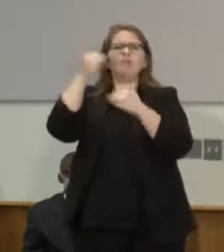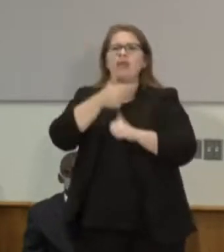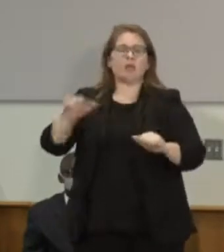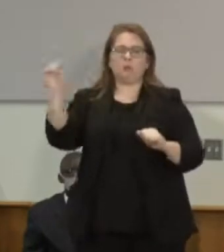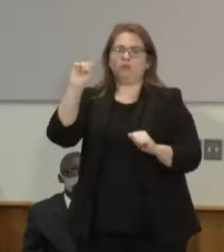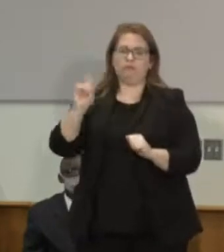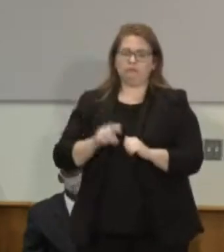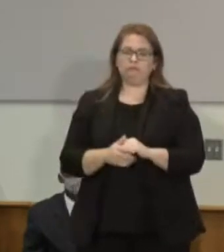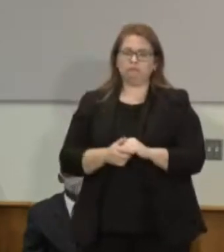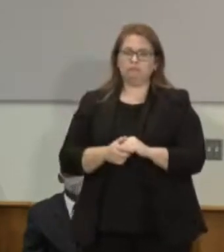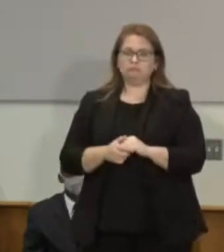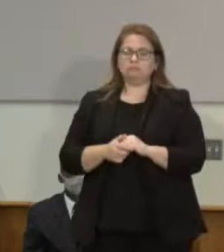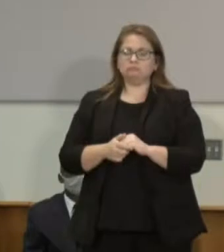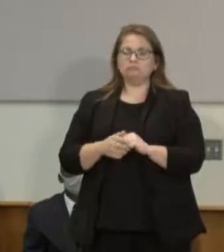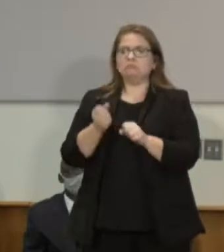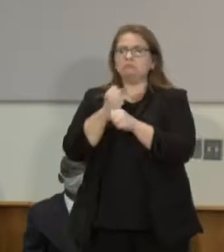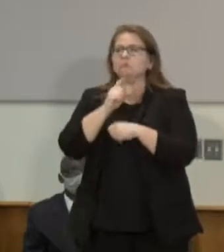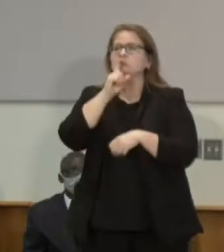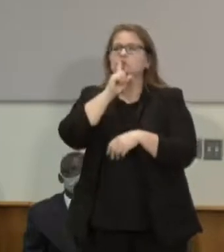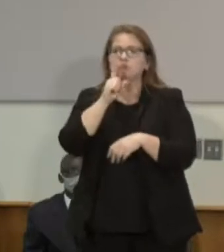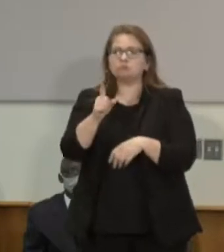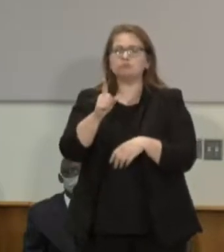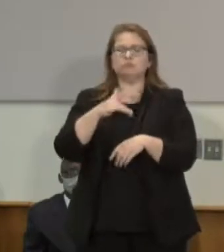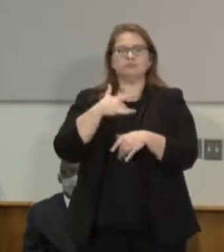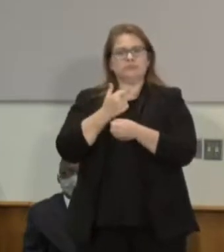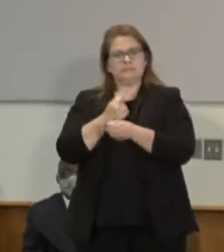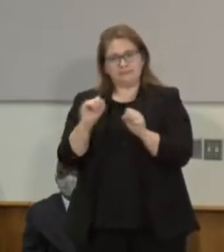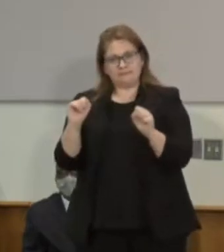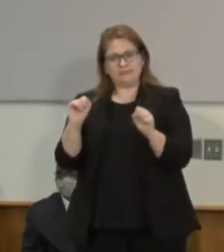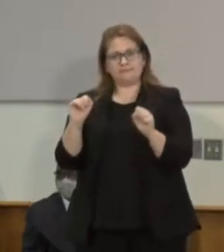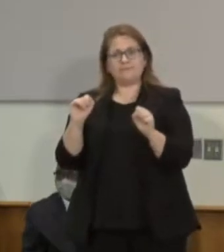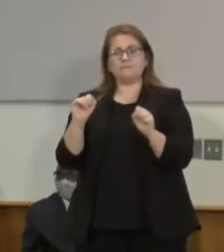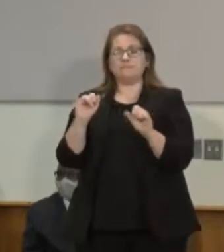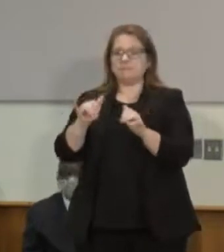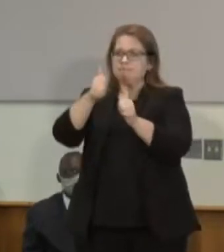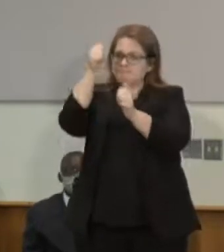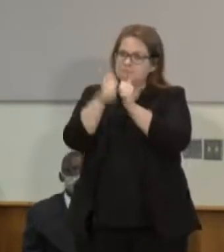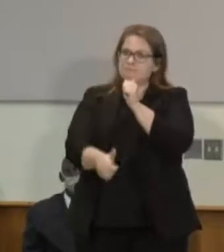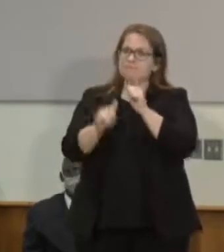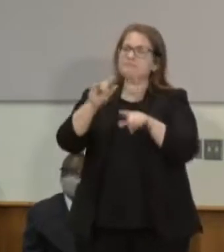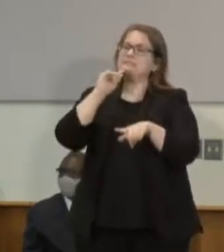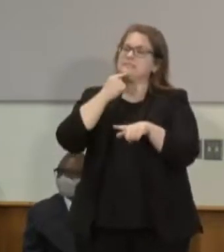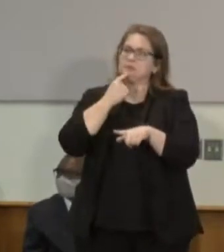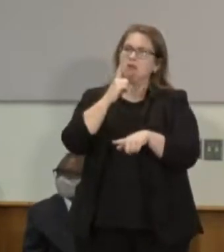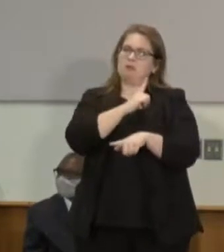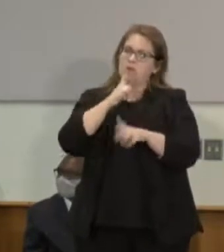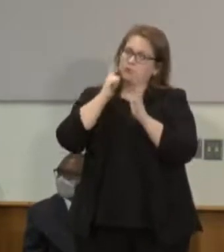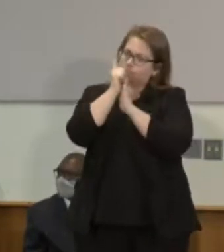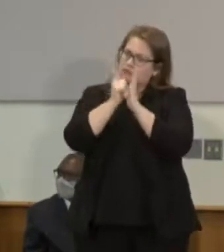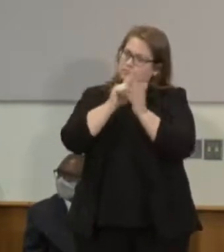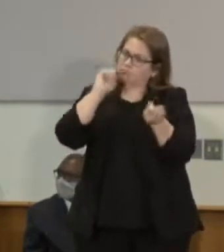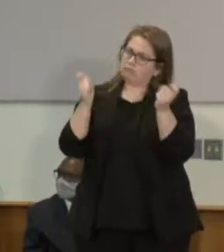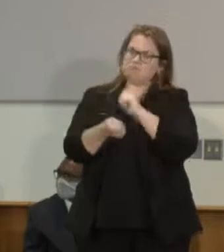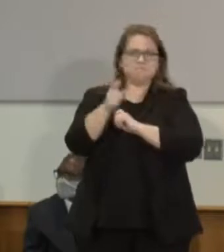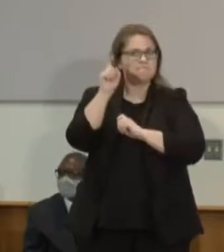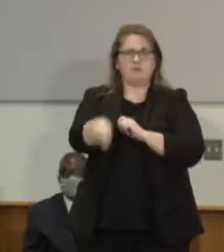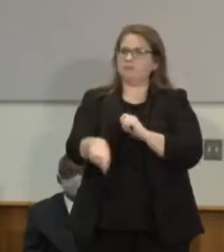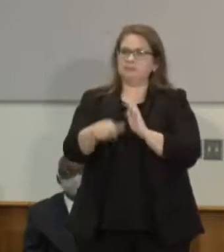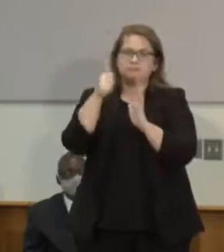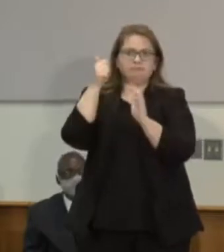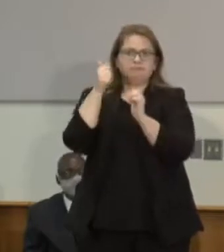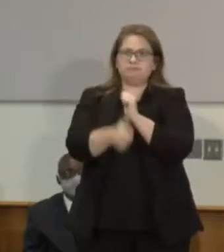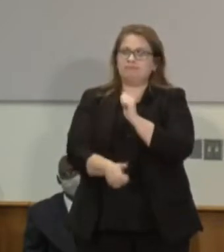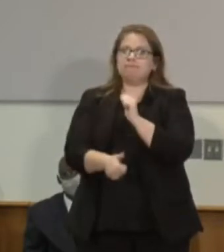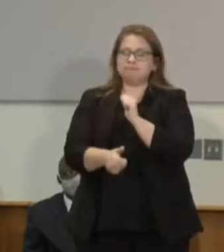We need to pass transformational criminal justice legislation at the state level and support measures that